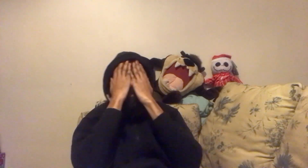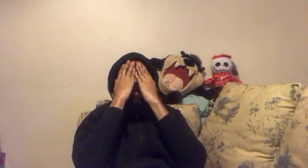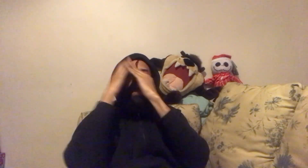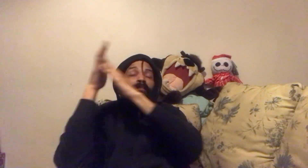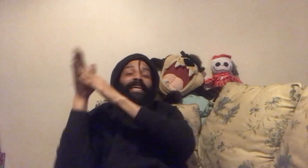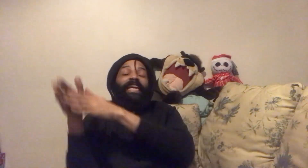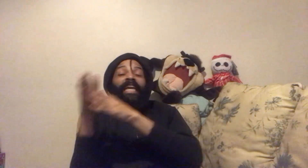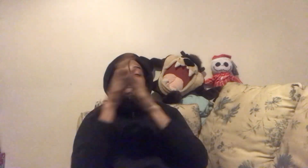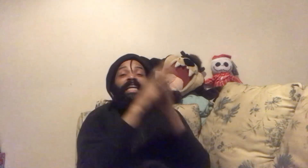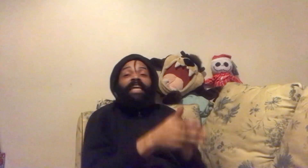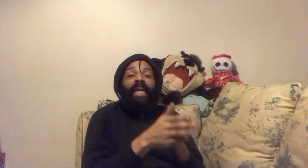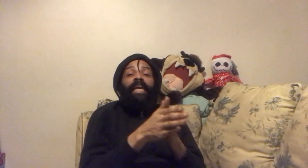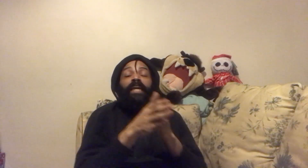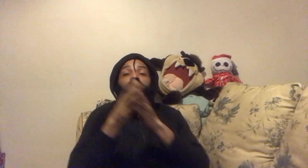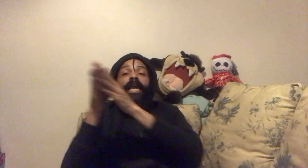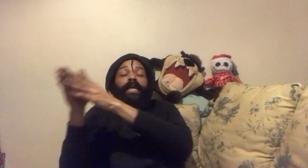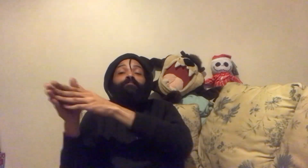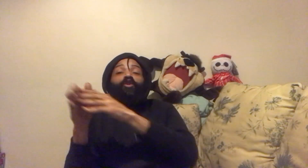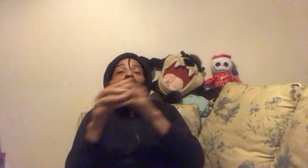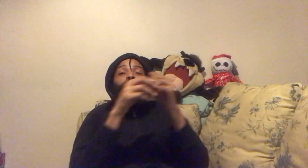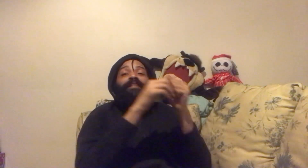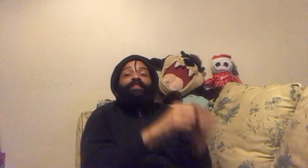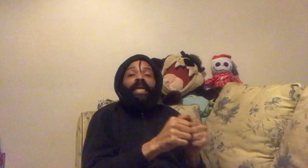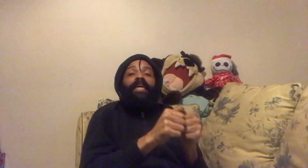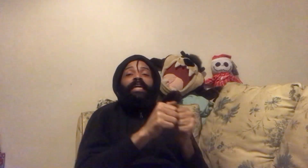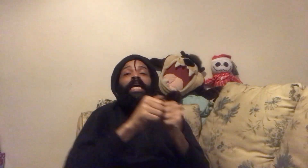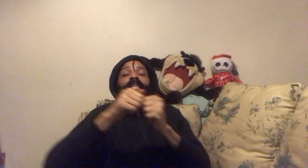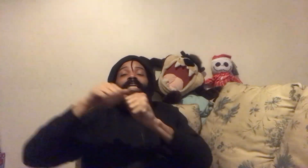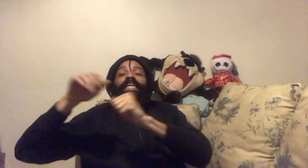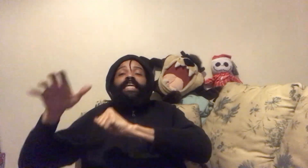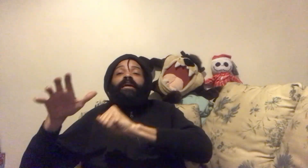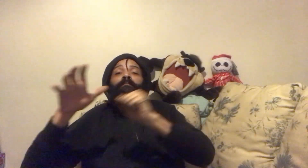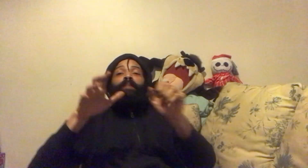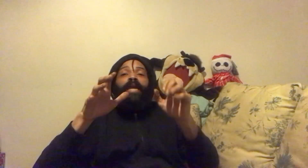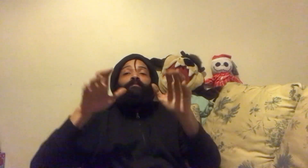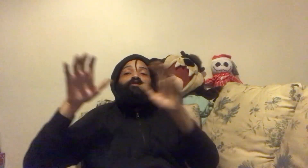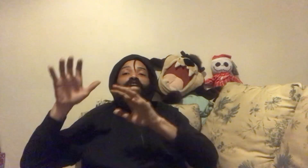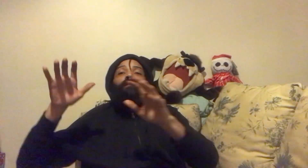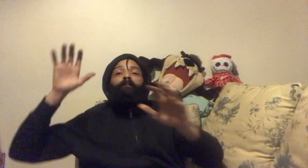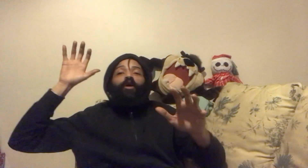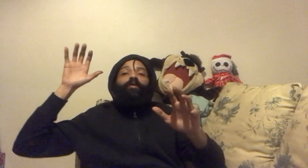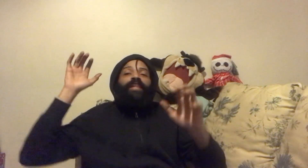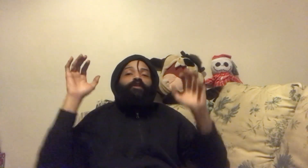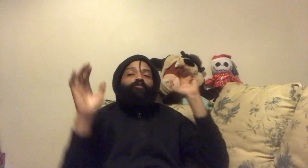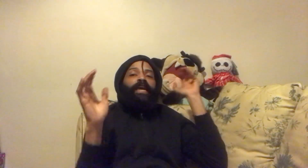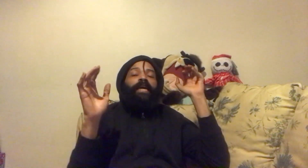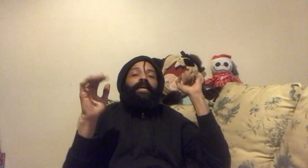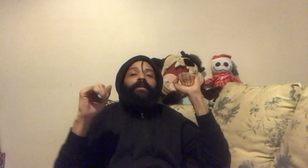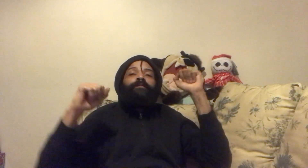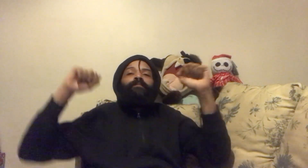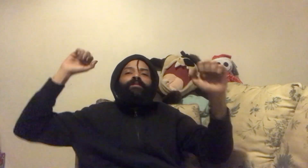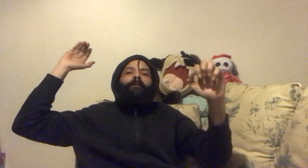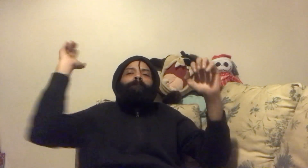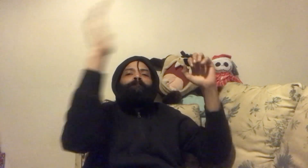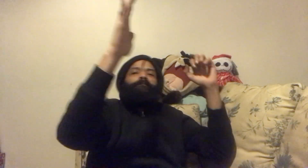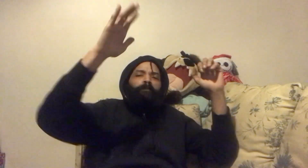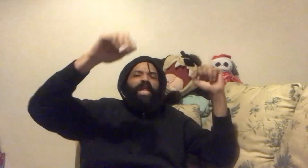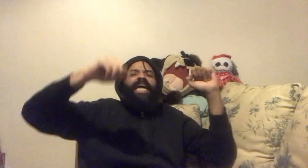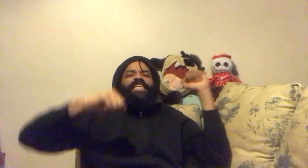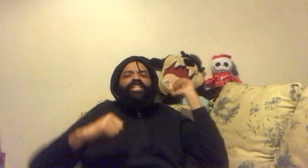I'm the king, the king, and I'm doing my thing. Like Jikembe Mutombo in the ring. Block your